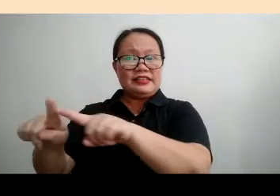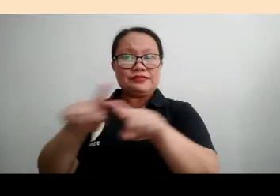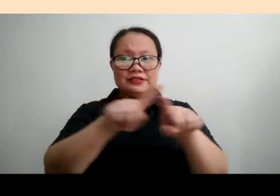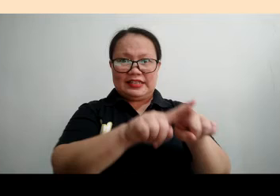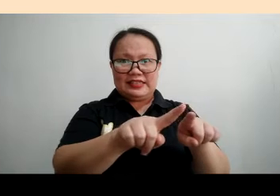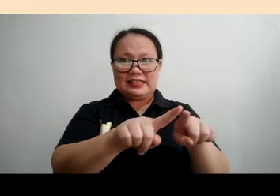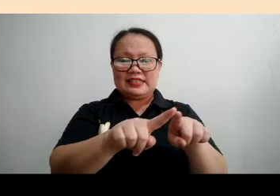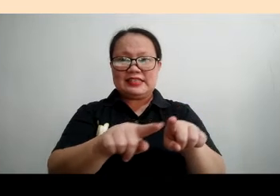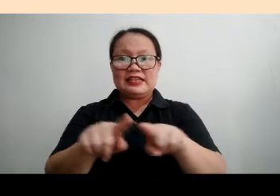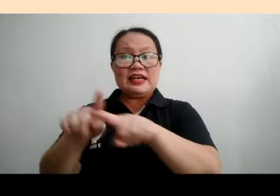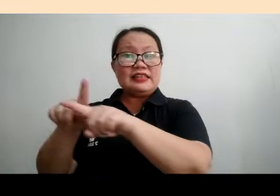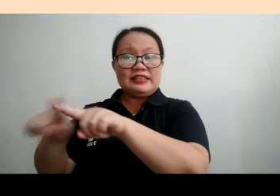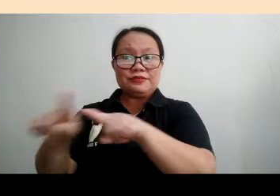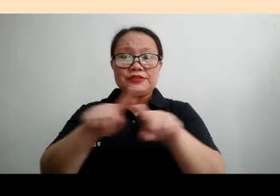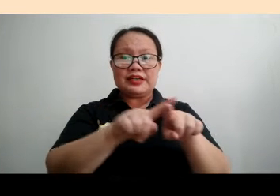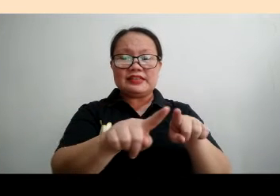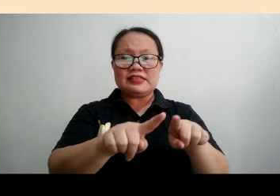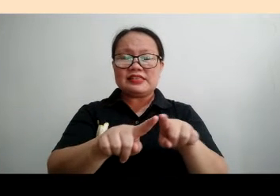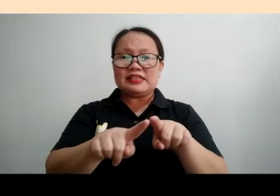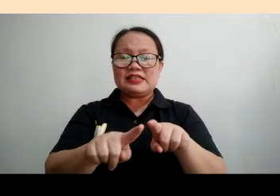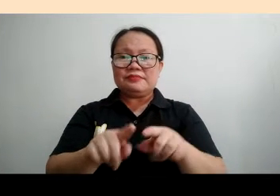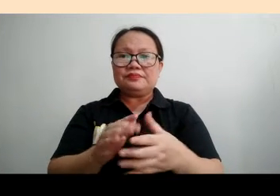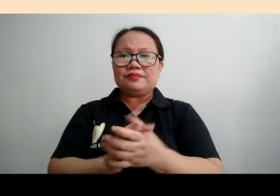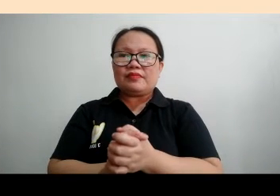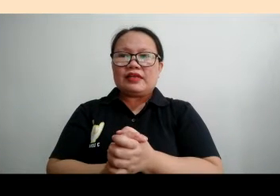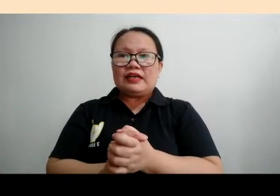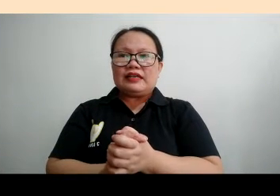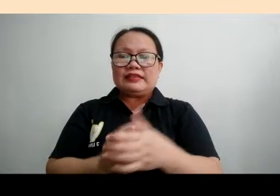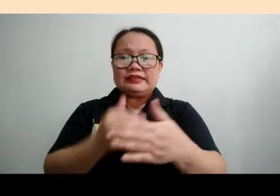DIFFERENCE DIFFERENCE DIFFERENCE